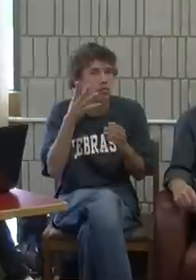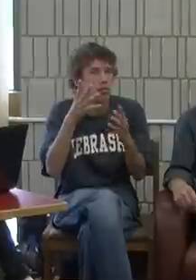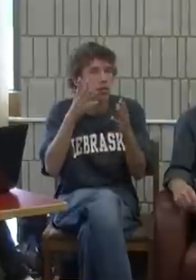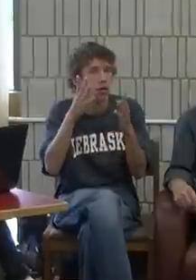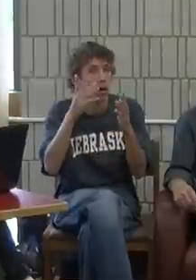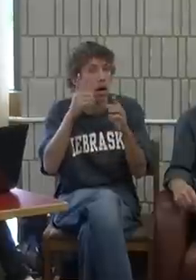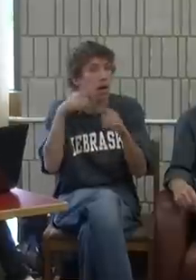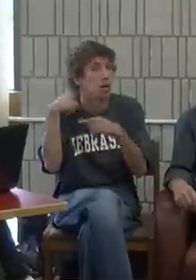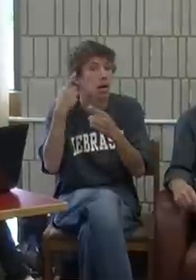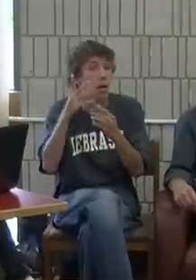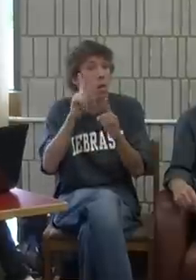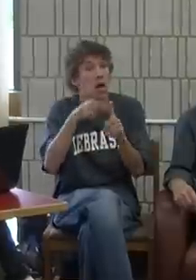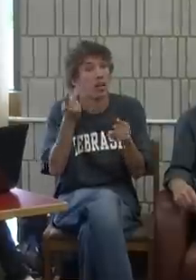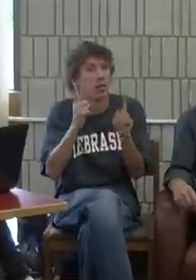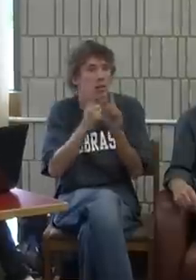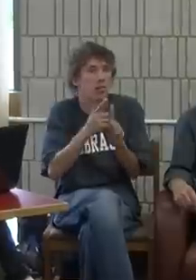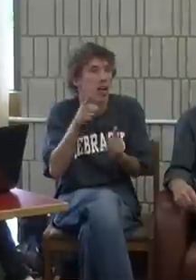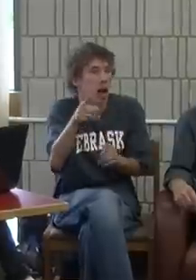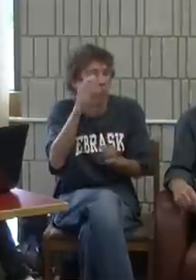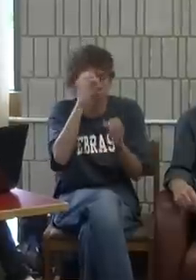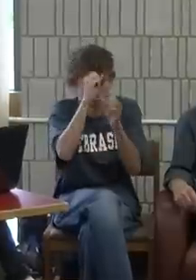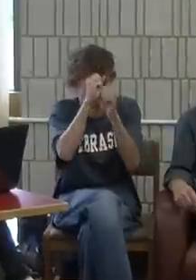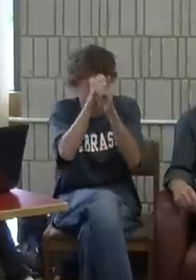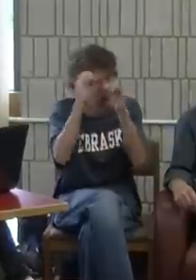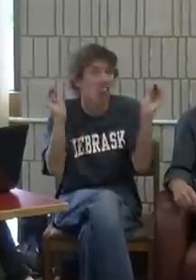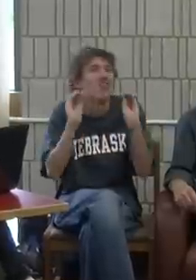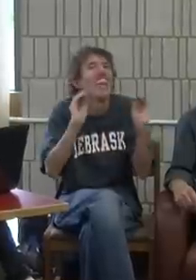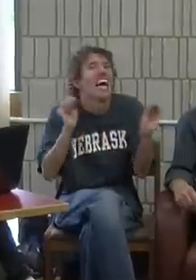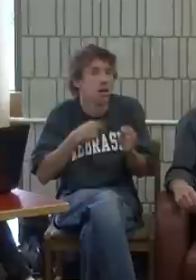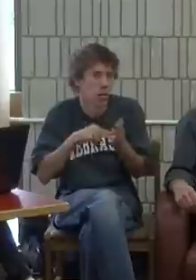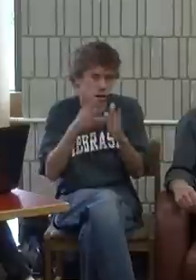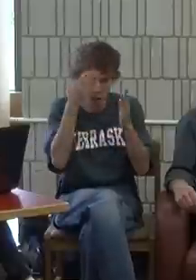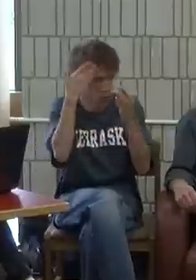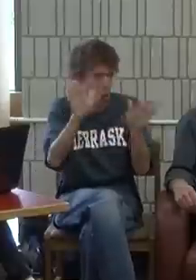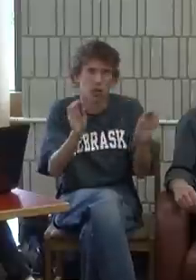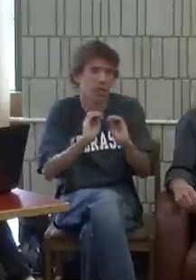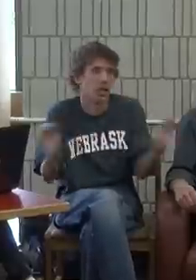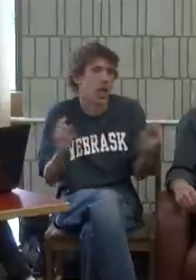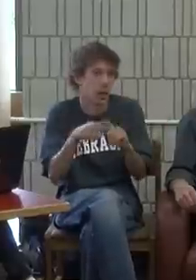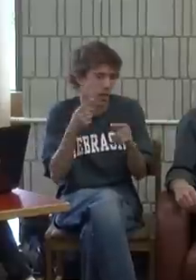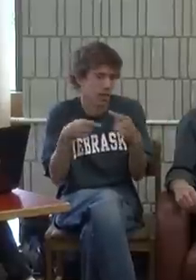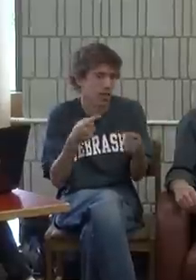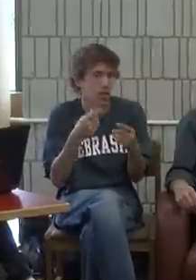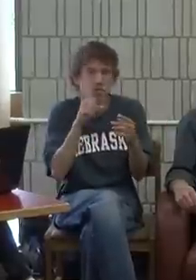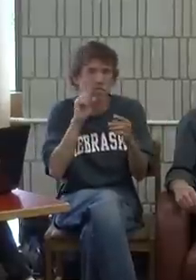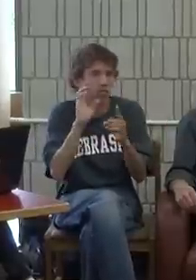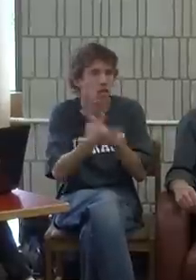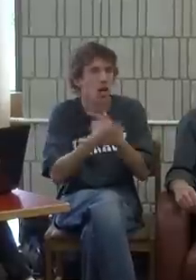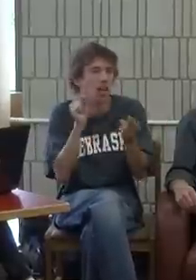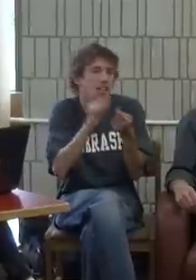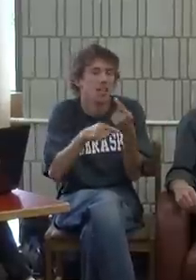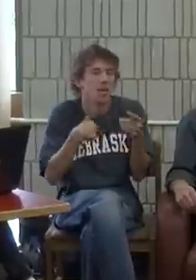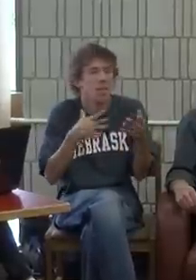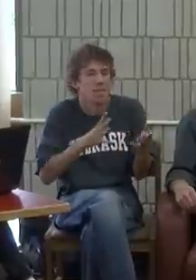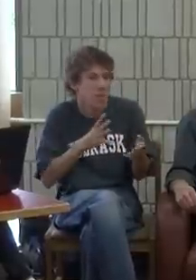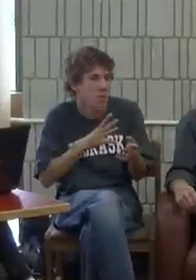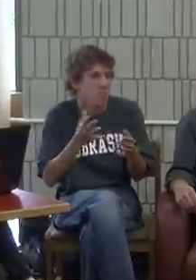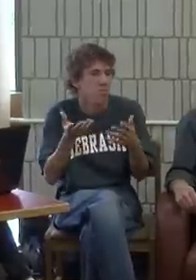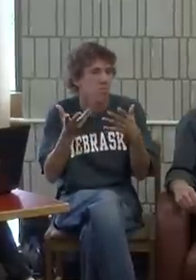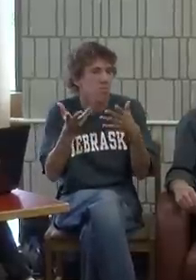when we first met, he had no idea about deafness or sign language or deaf culture